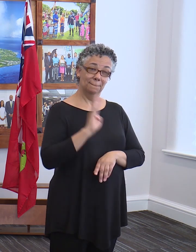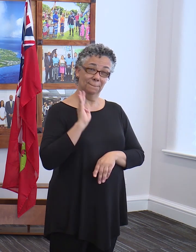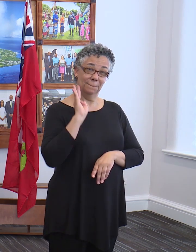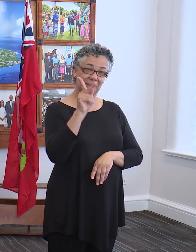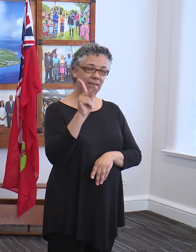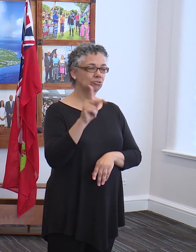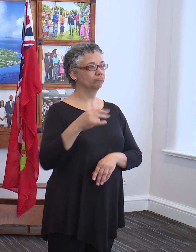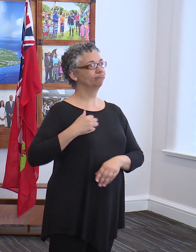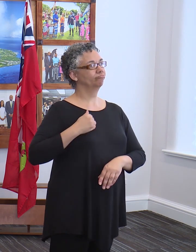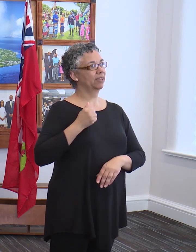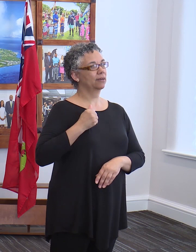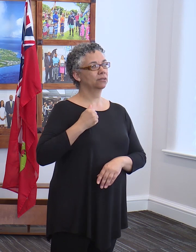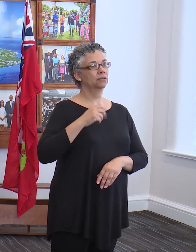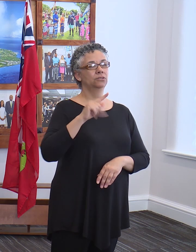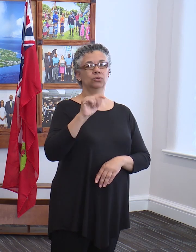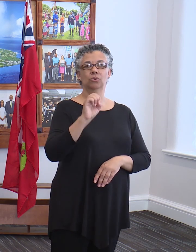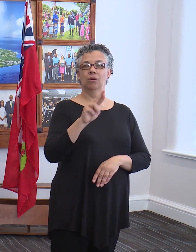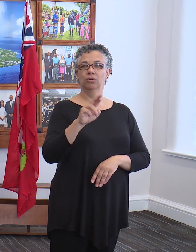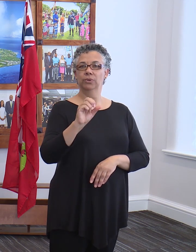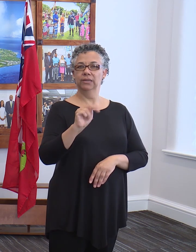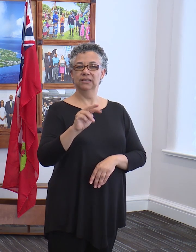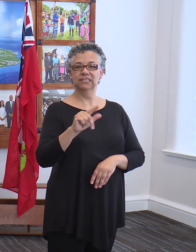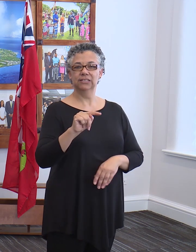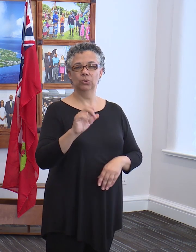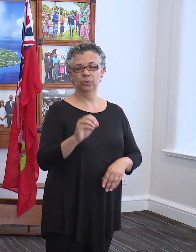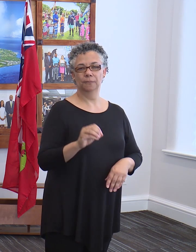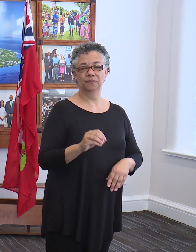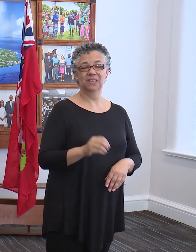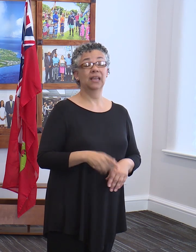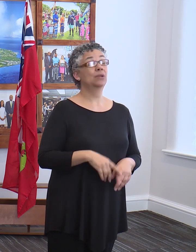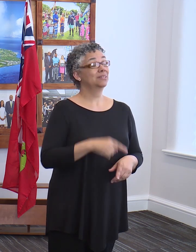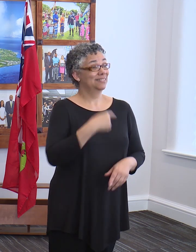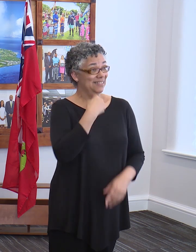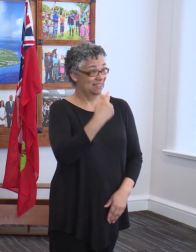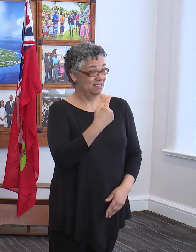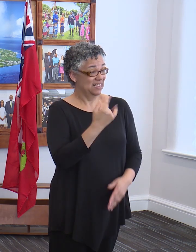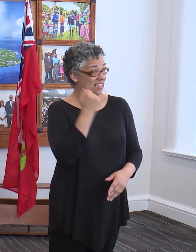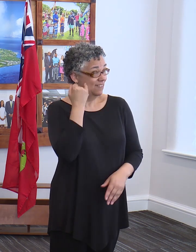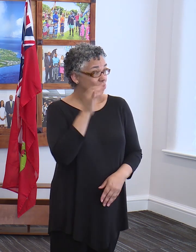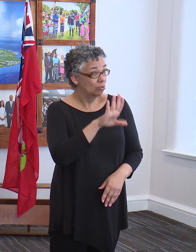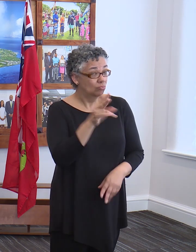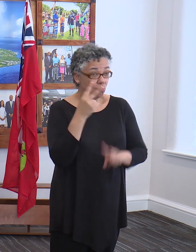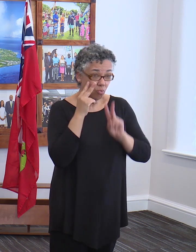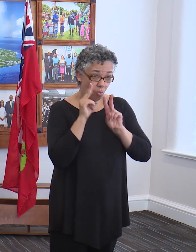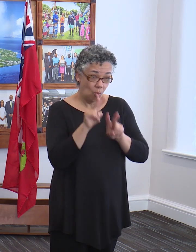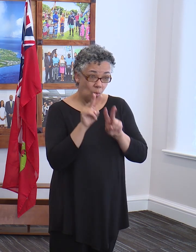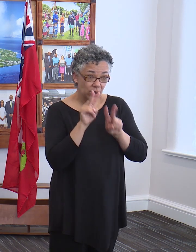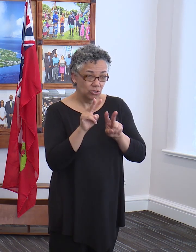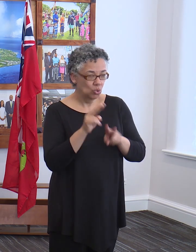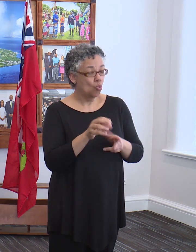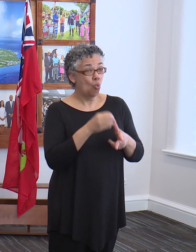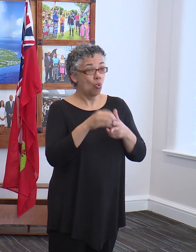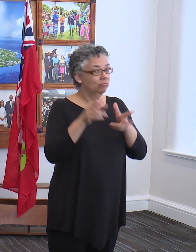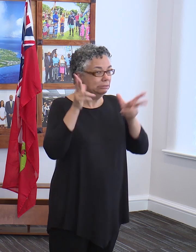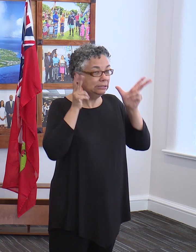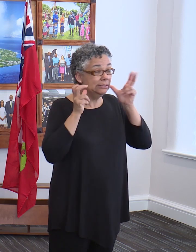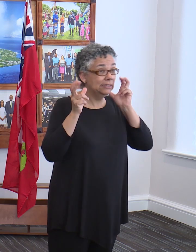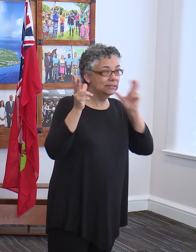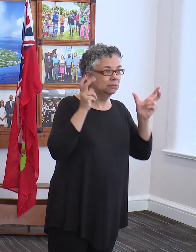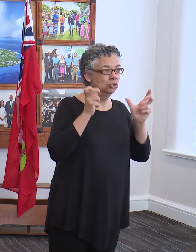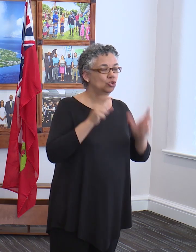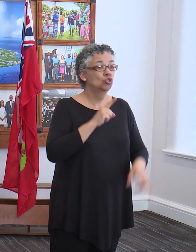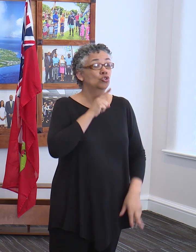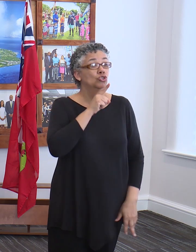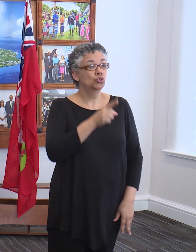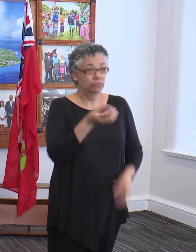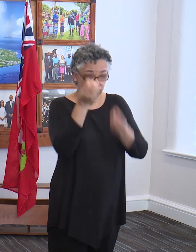And what I would note is that certainly any persons who are watching this live or listening live should make sure